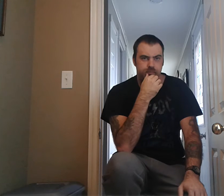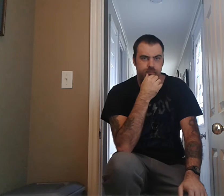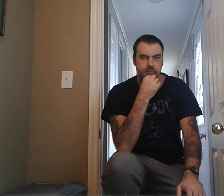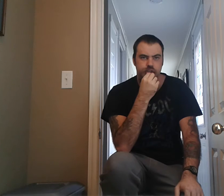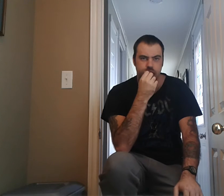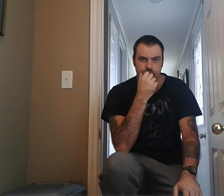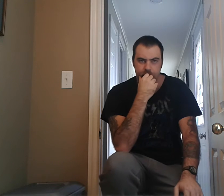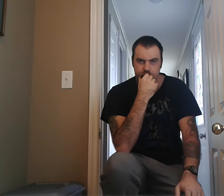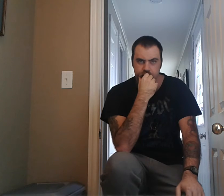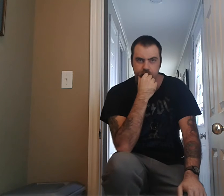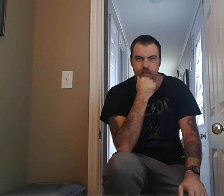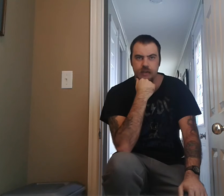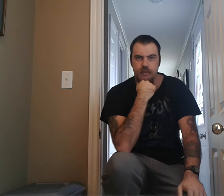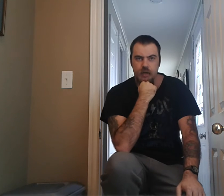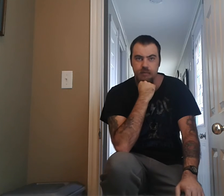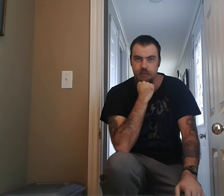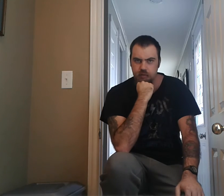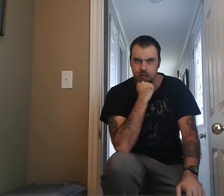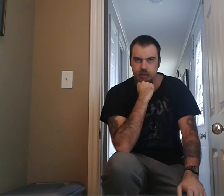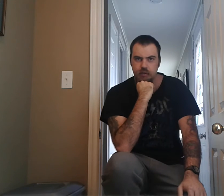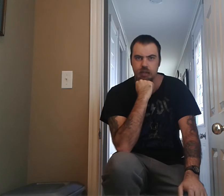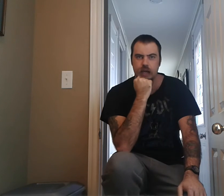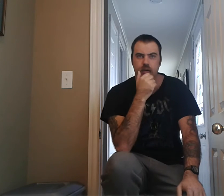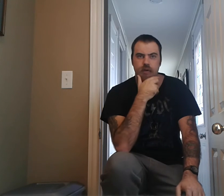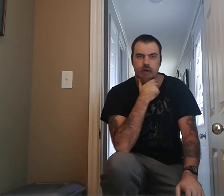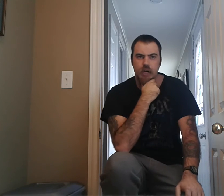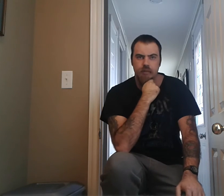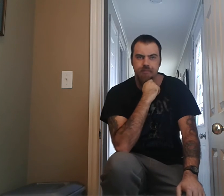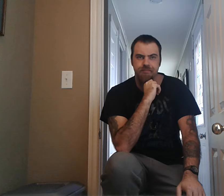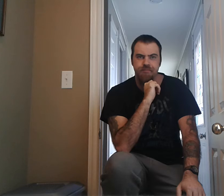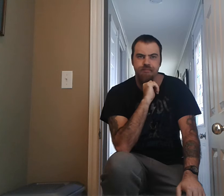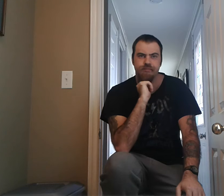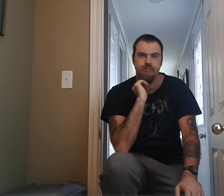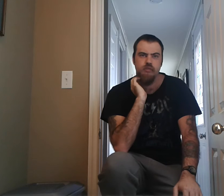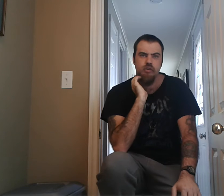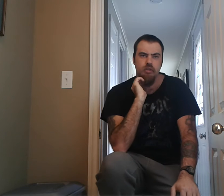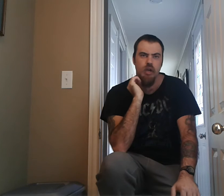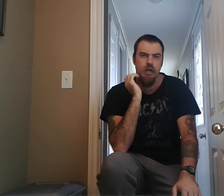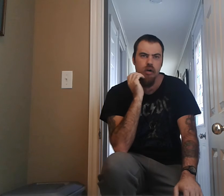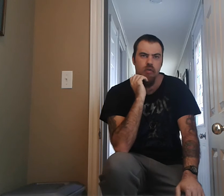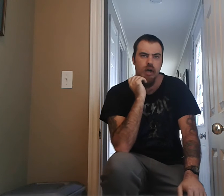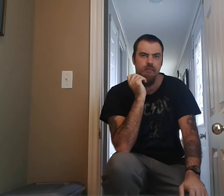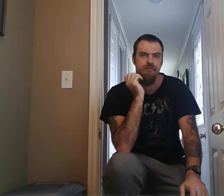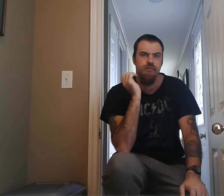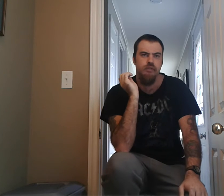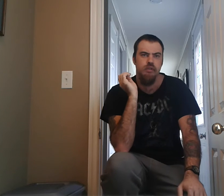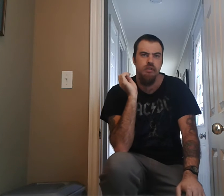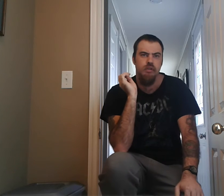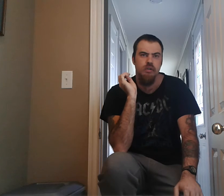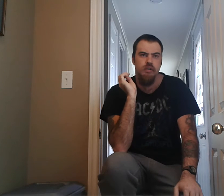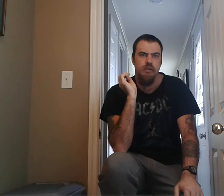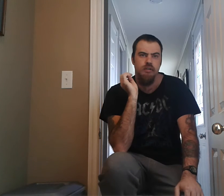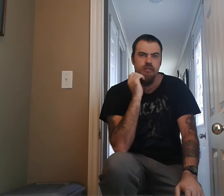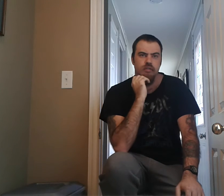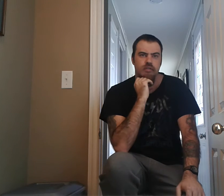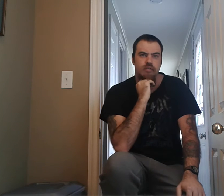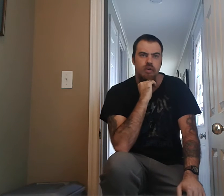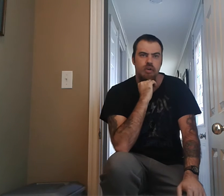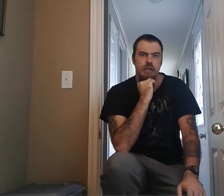So, you know, on this album, this great, great album, I know, Looking Out